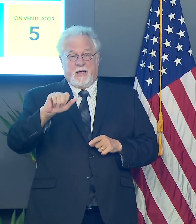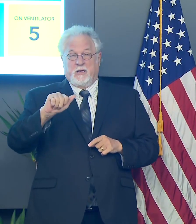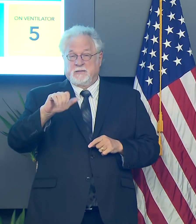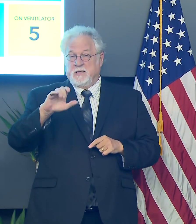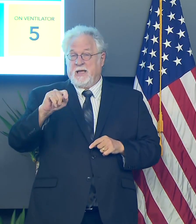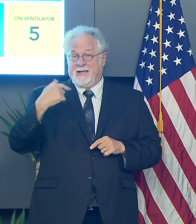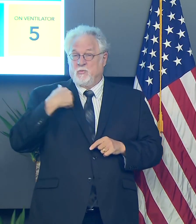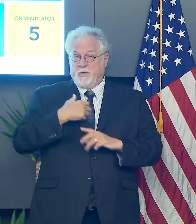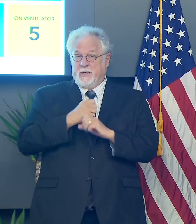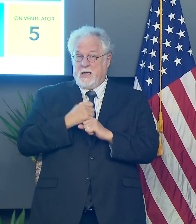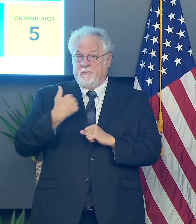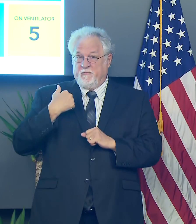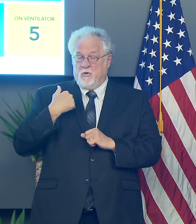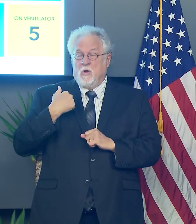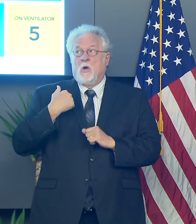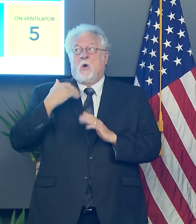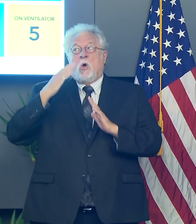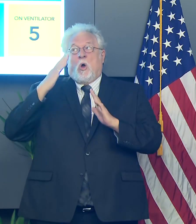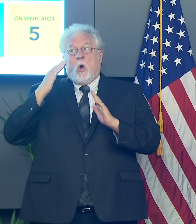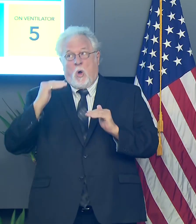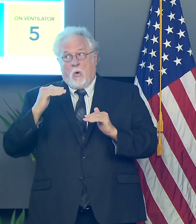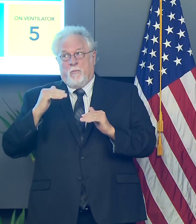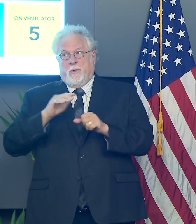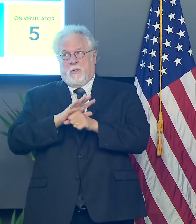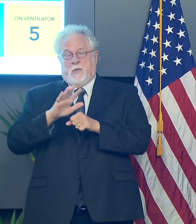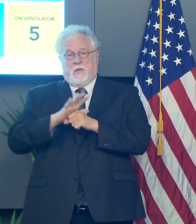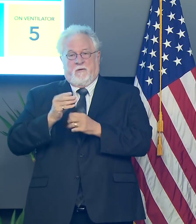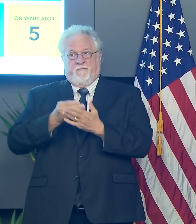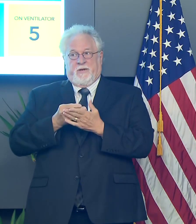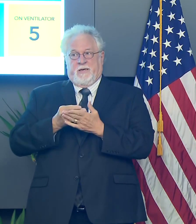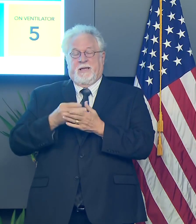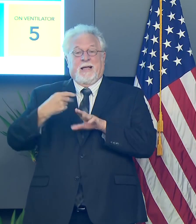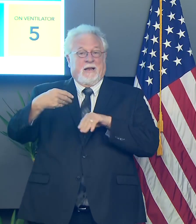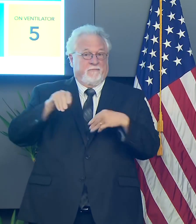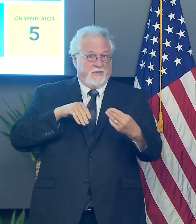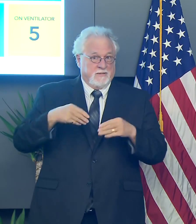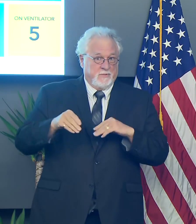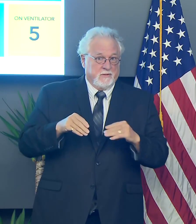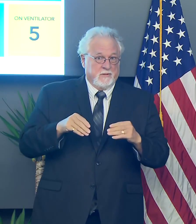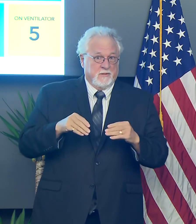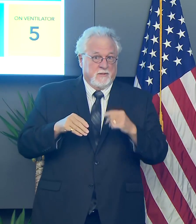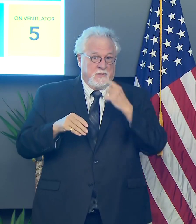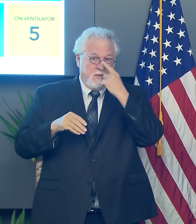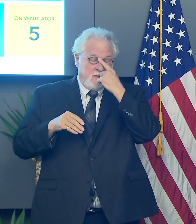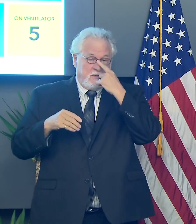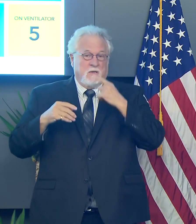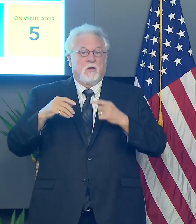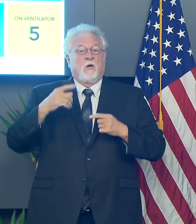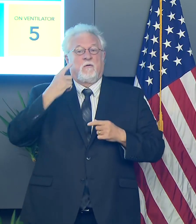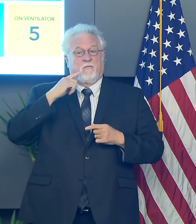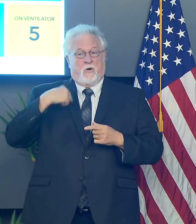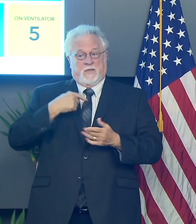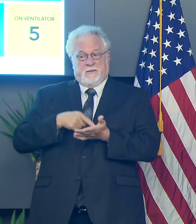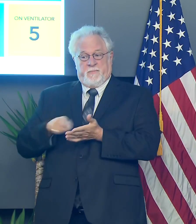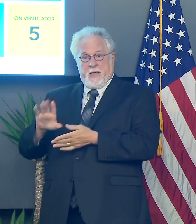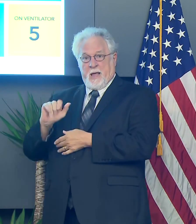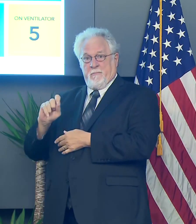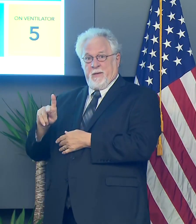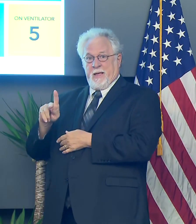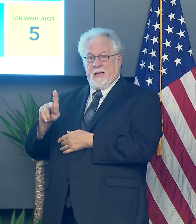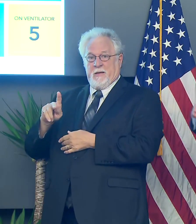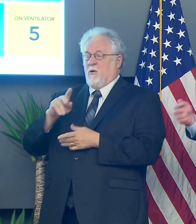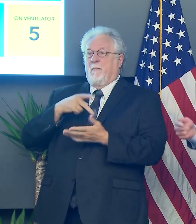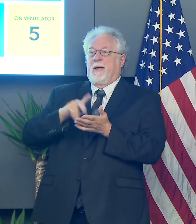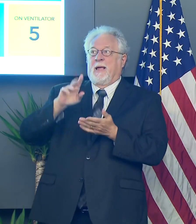previously, uh, we would hope that there would be a sufficient funding and with the flexibility needed that we could, uh, pay that loan back without